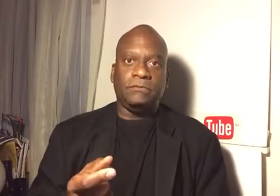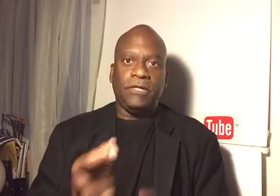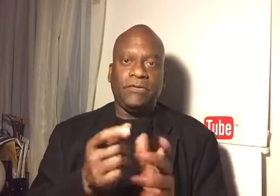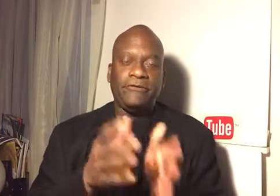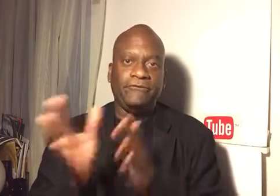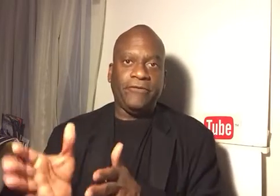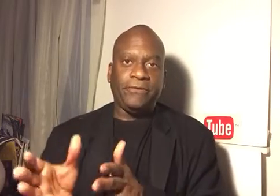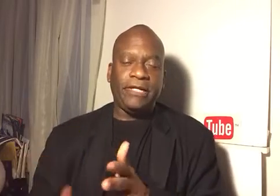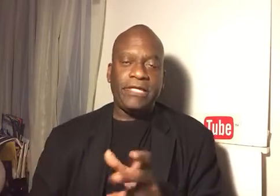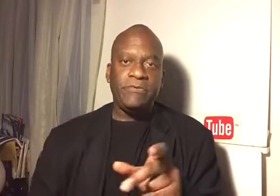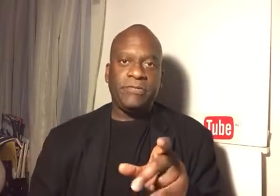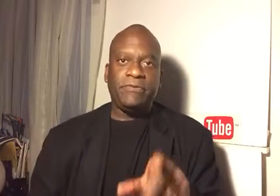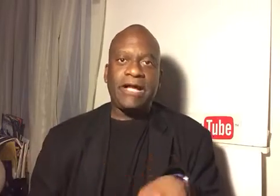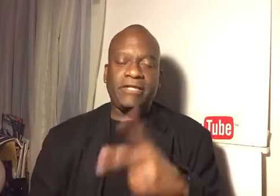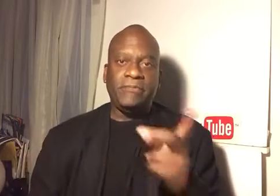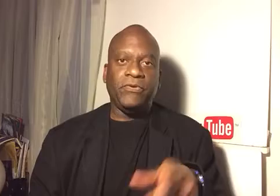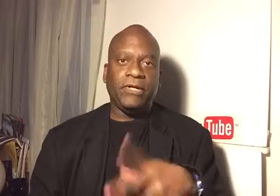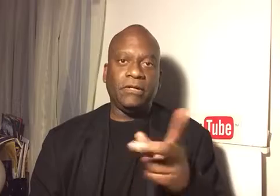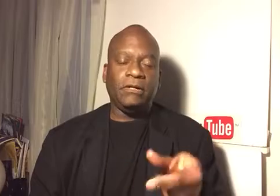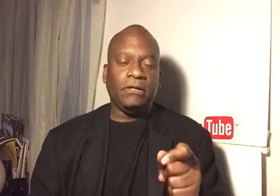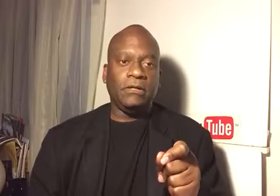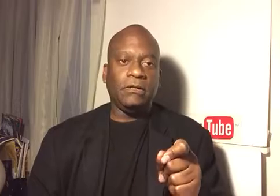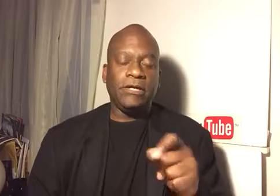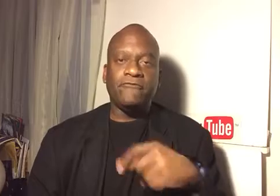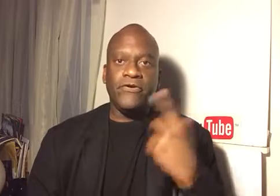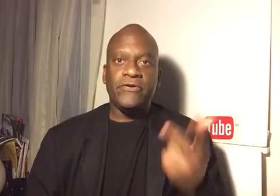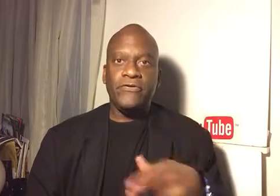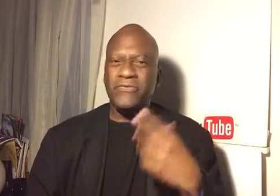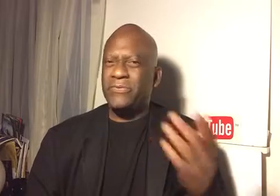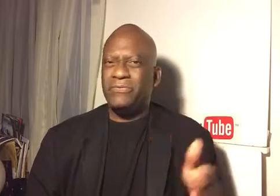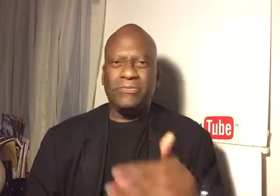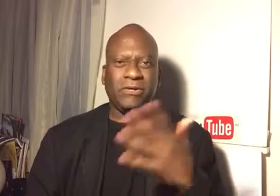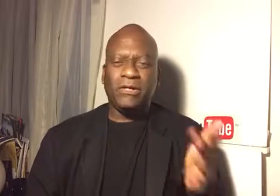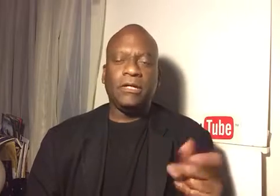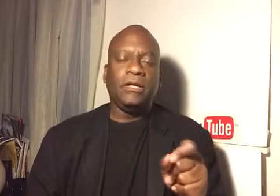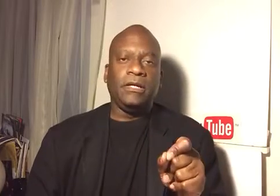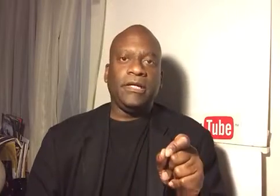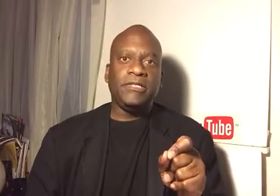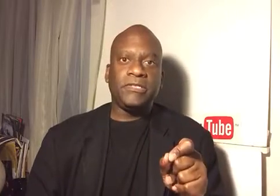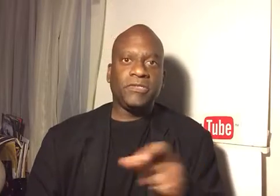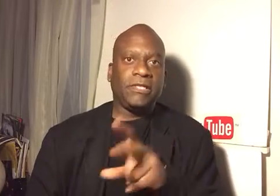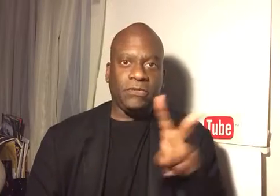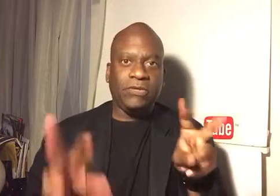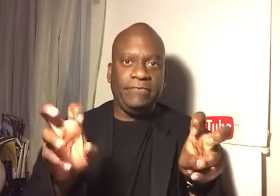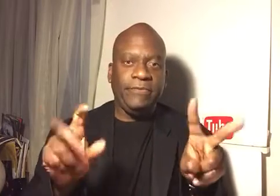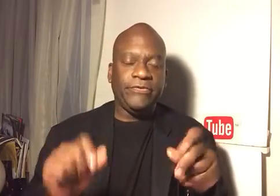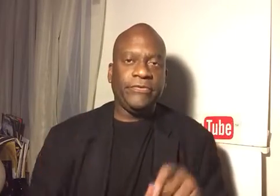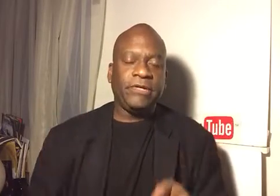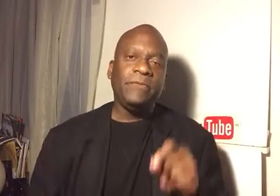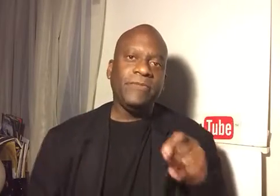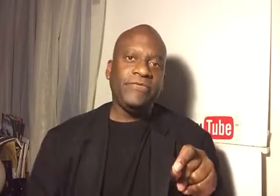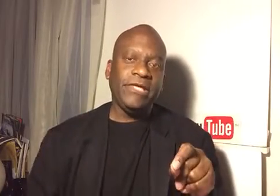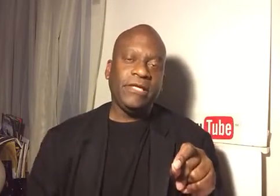my uncle had a friend, and he would brag that he bought a car every year, a new car. And he said, just like the white people do. And I remember thinking,